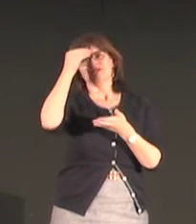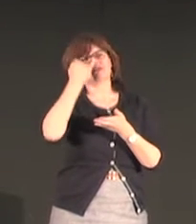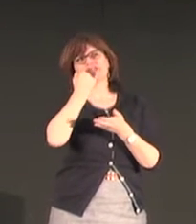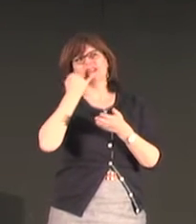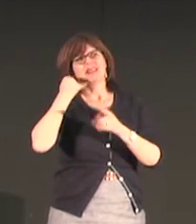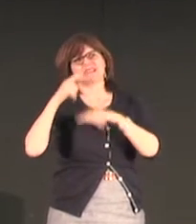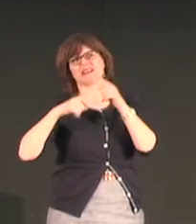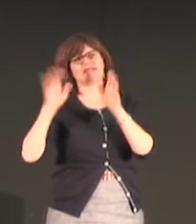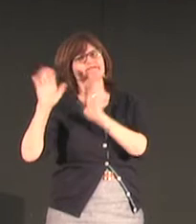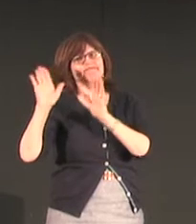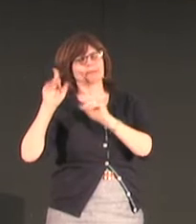many of them actually